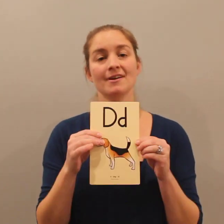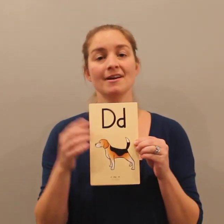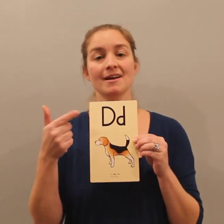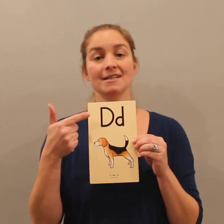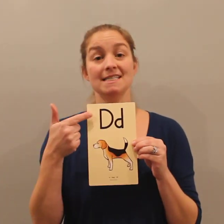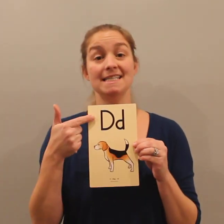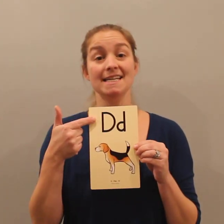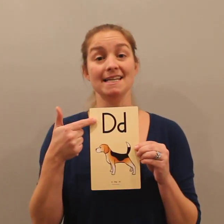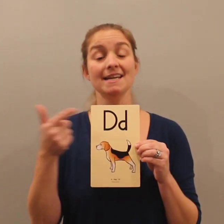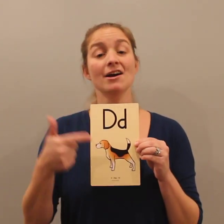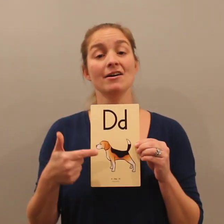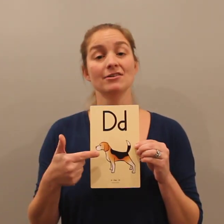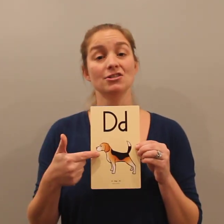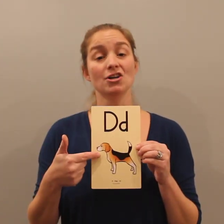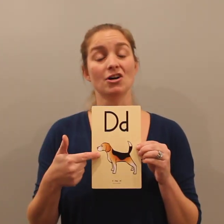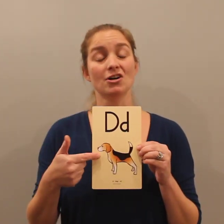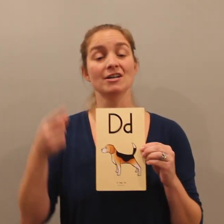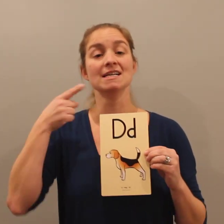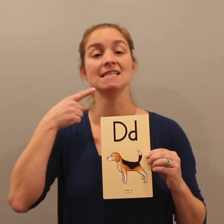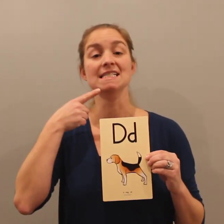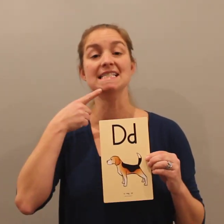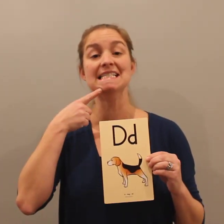D, dog, d.